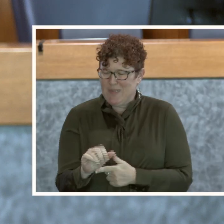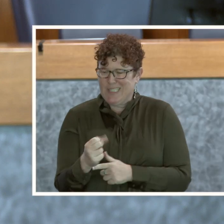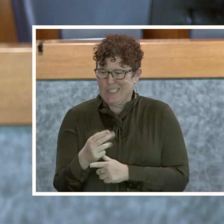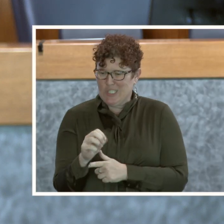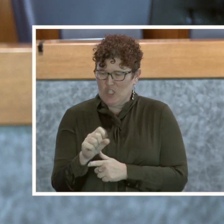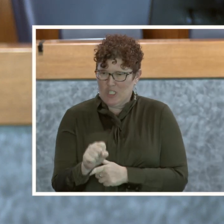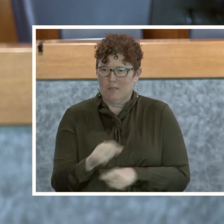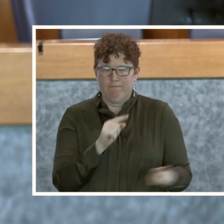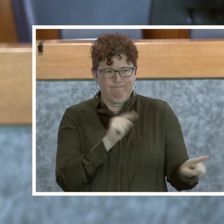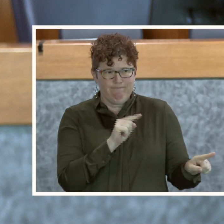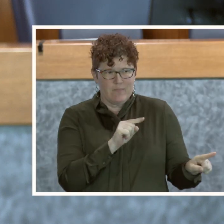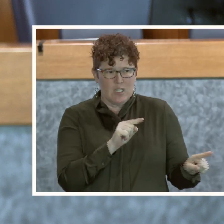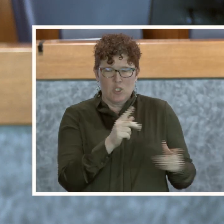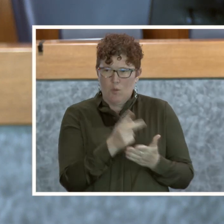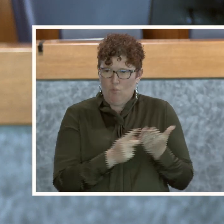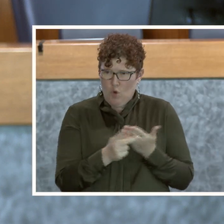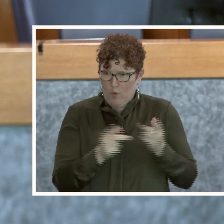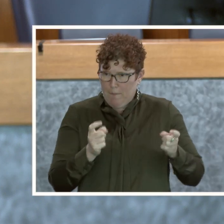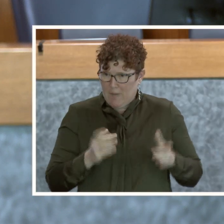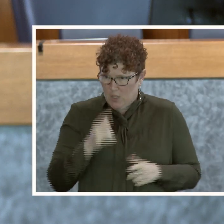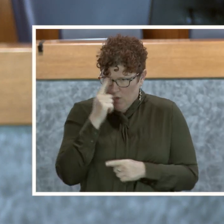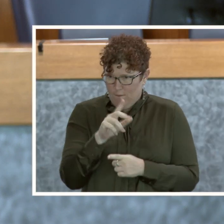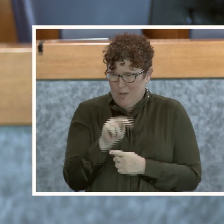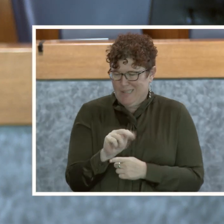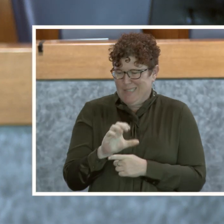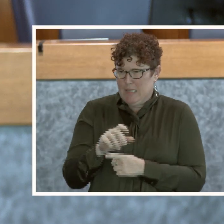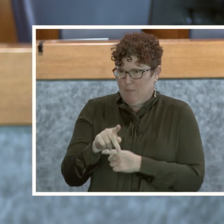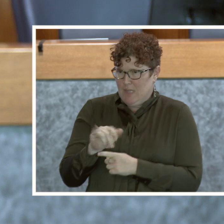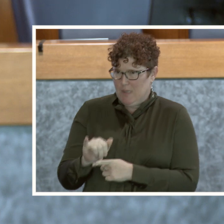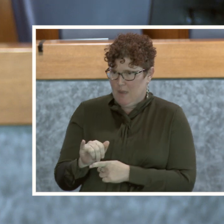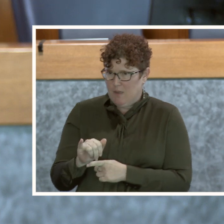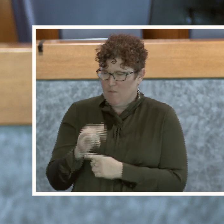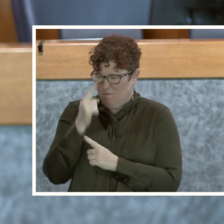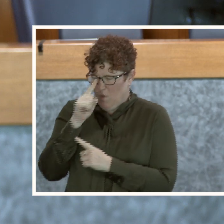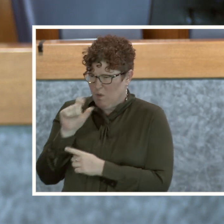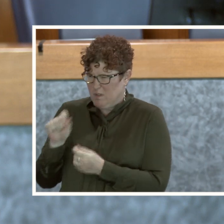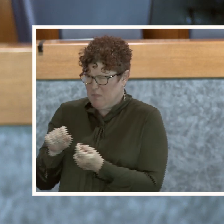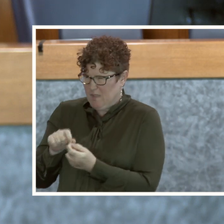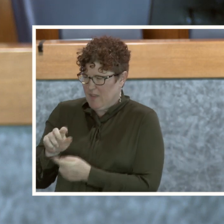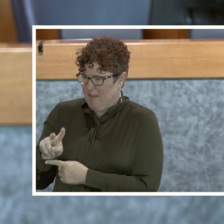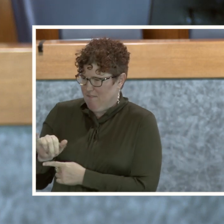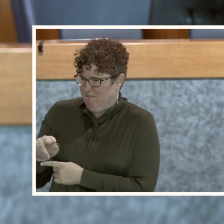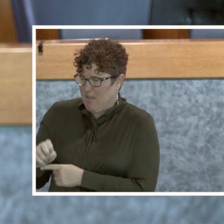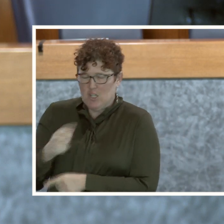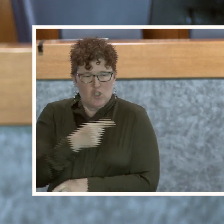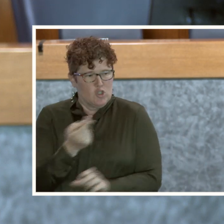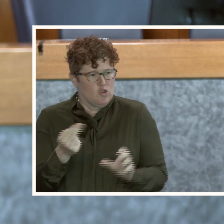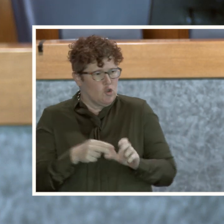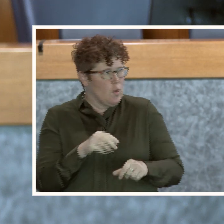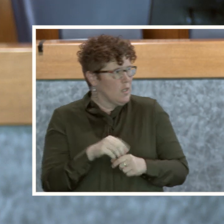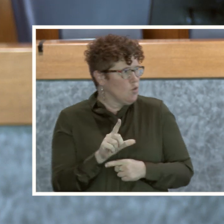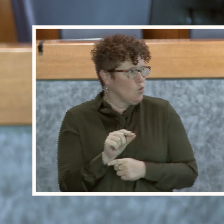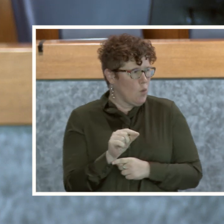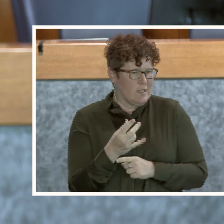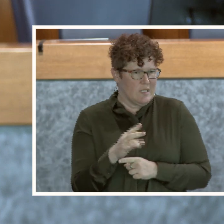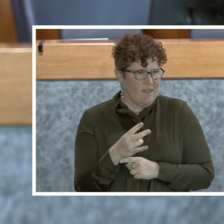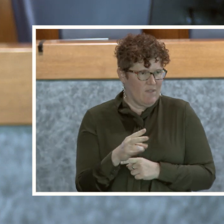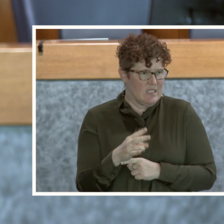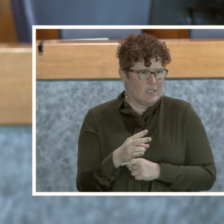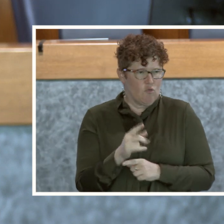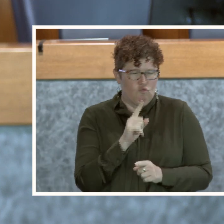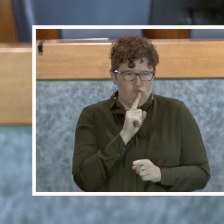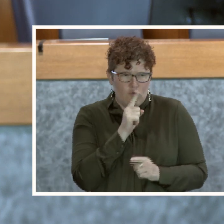is the NCPI program manager for all things Vine. She joined us back in 2017, just